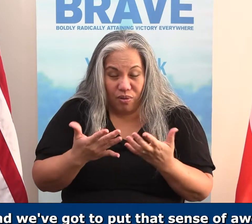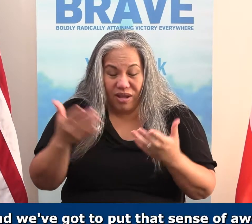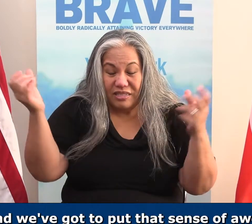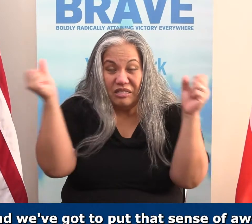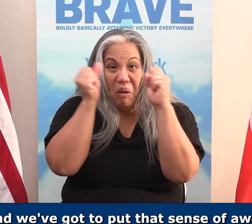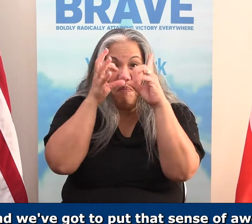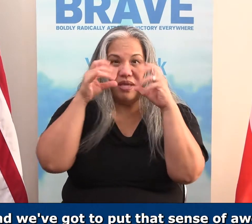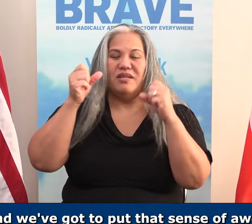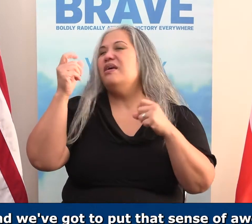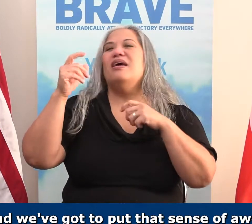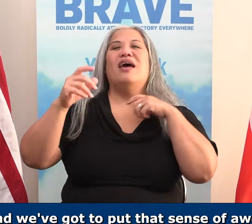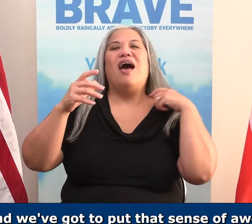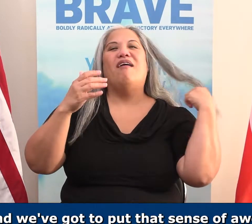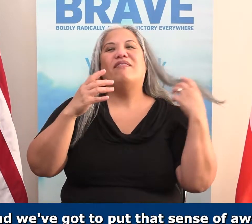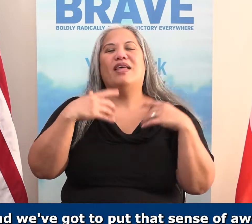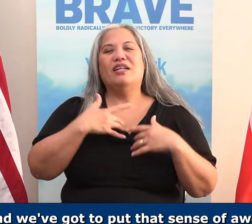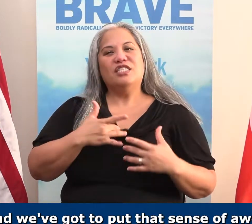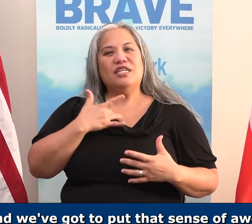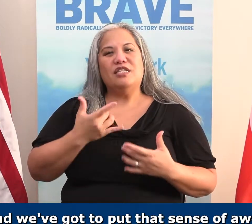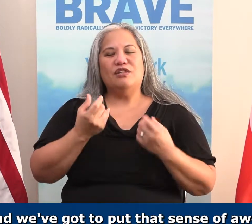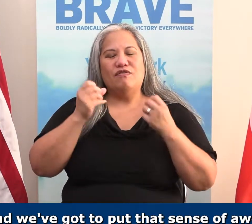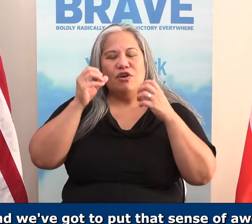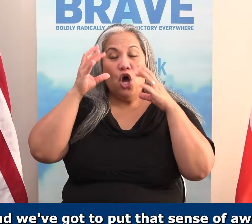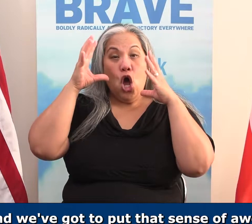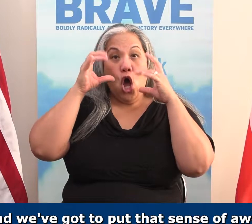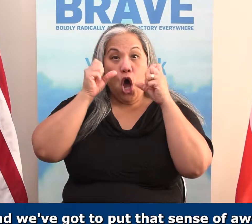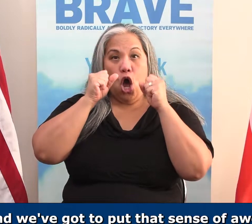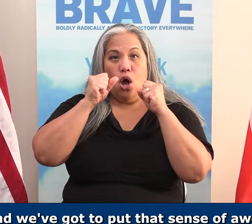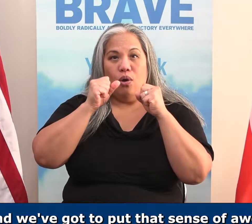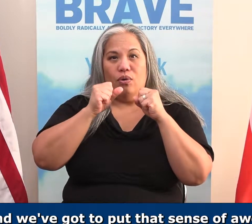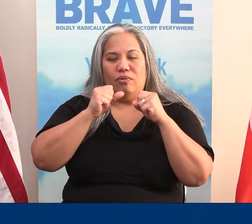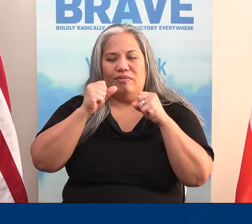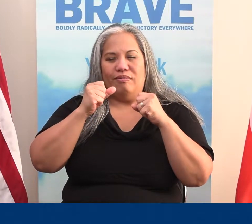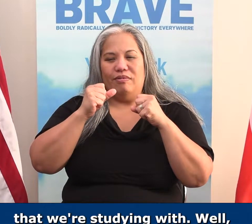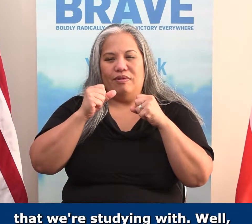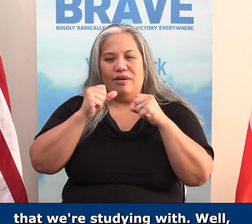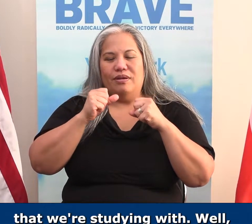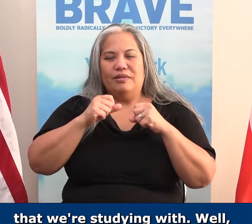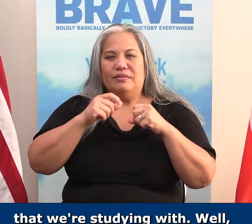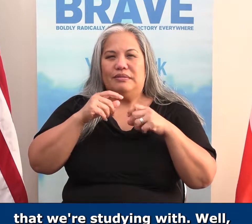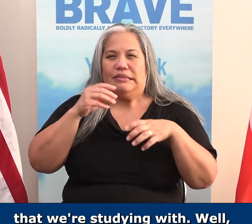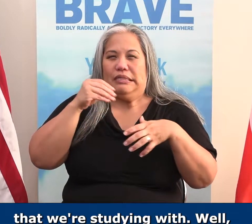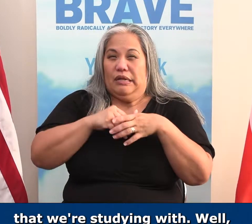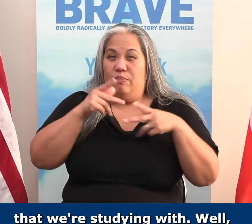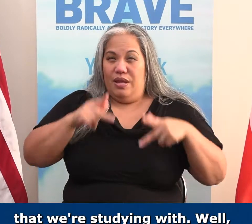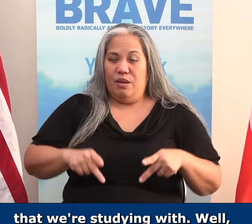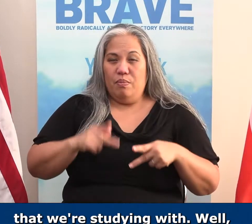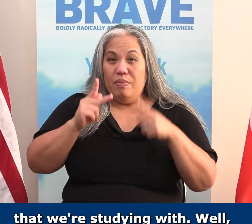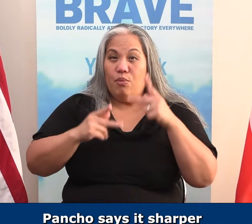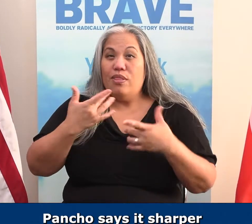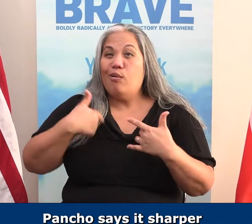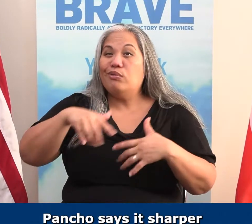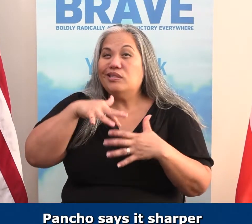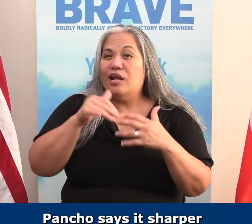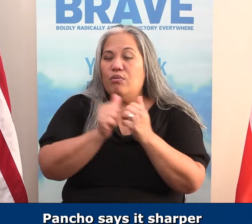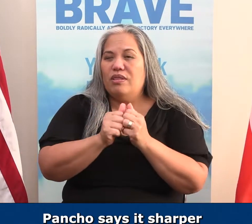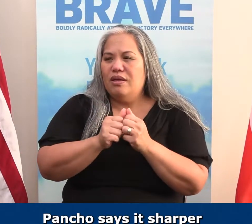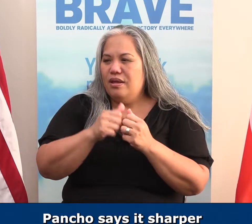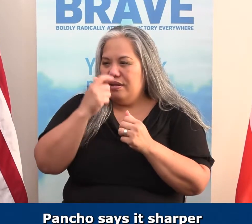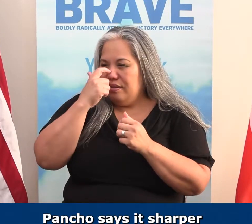we've got to put that sense of awe and amazement and life in the people that we're studying with. Well, now, goes on right here, Pancho. says it's sharper